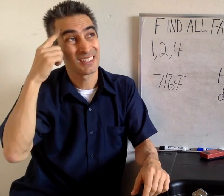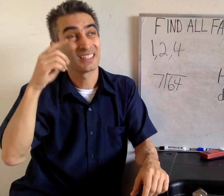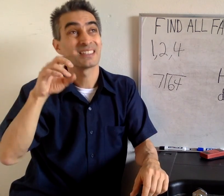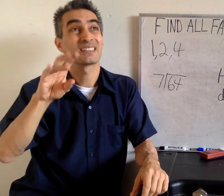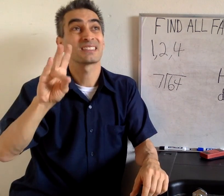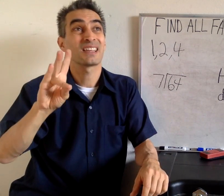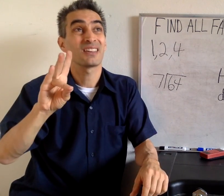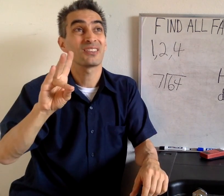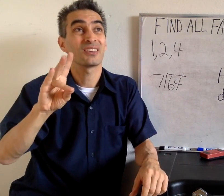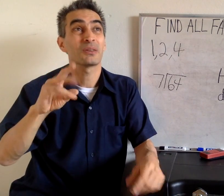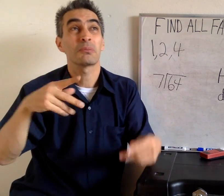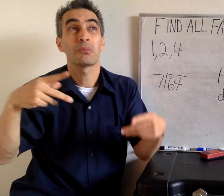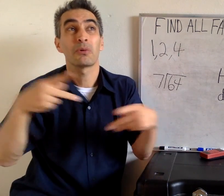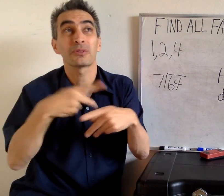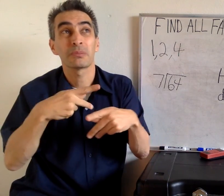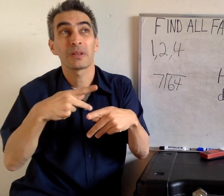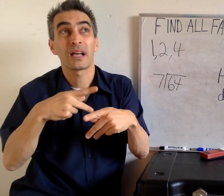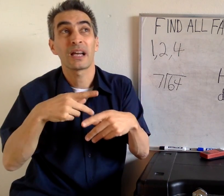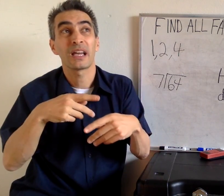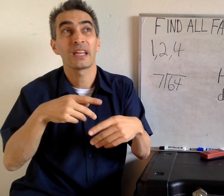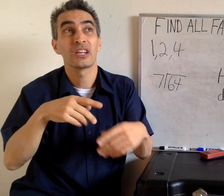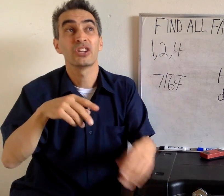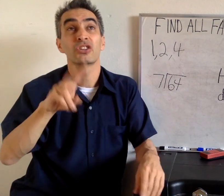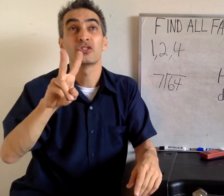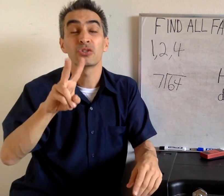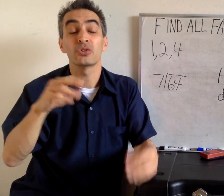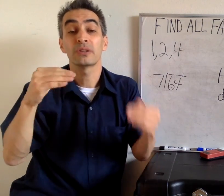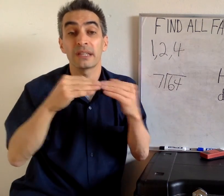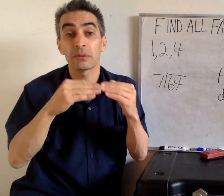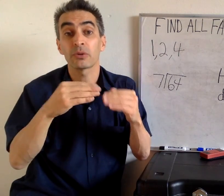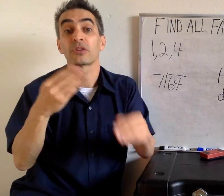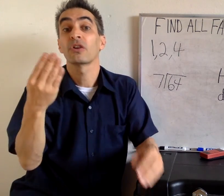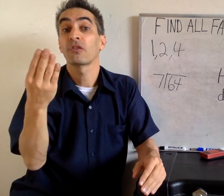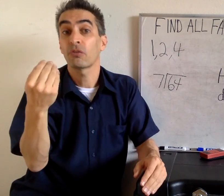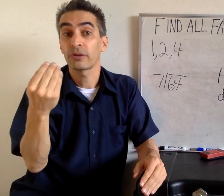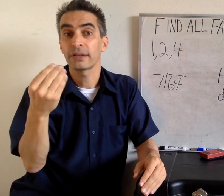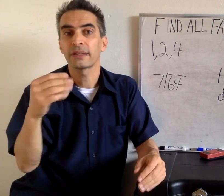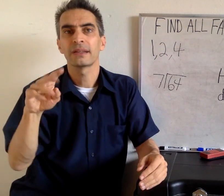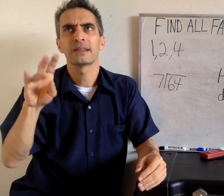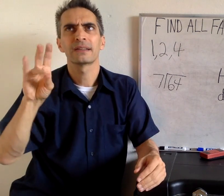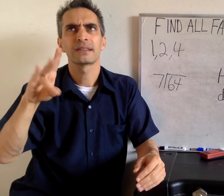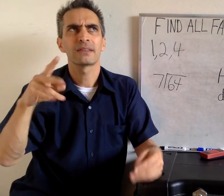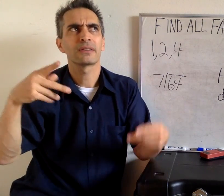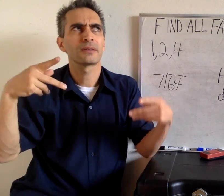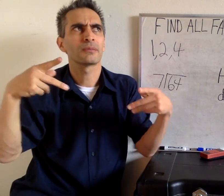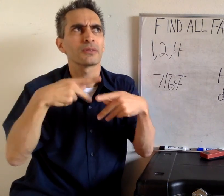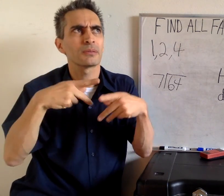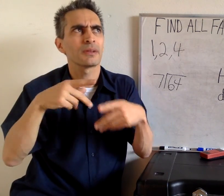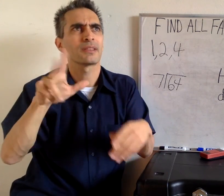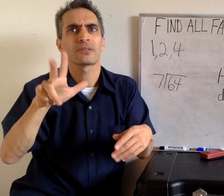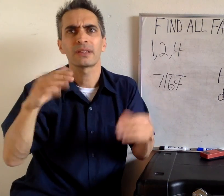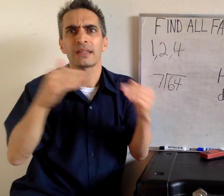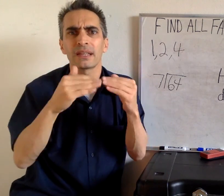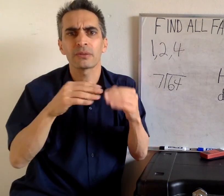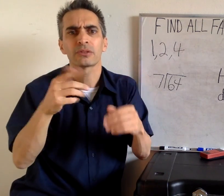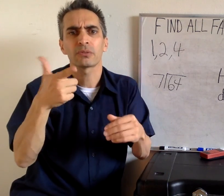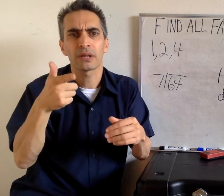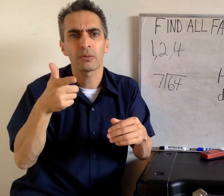Let's think. 7 times 2 equals 14. 7 times 3 equals